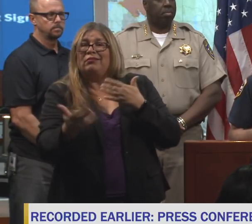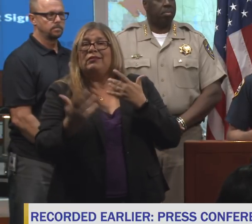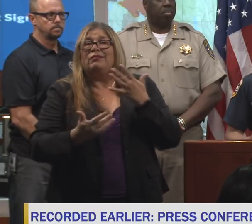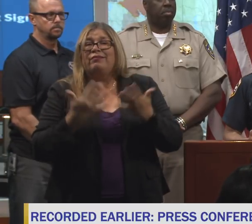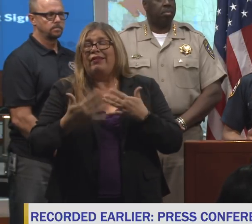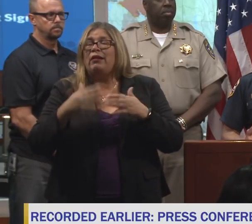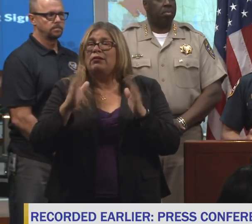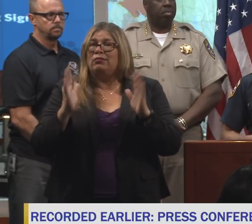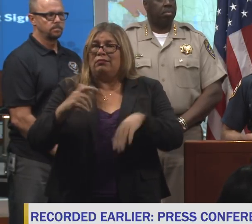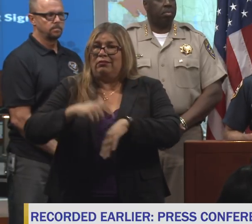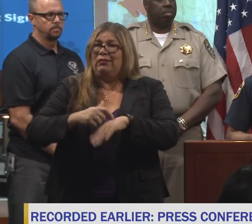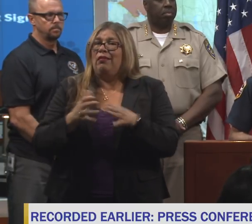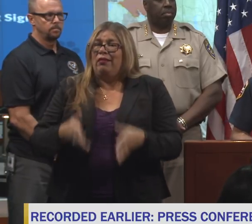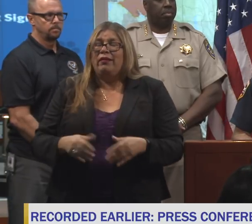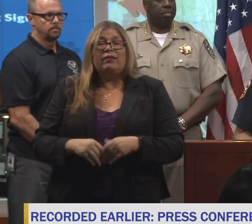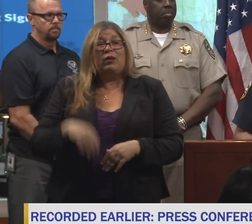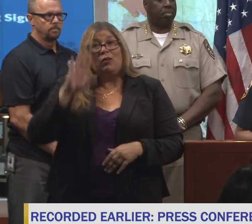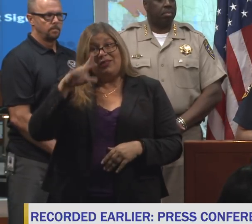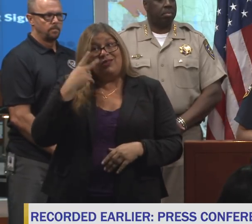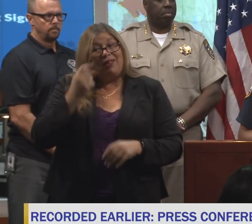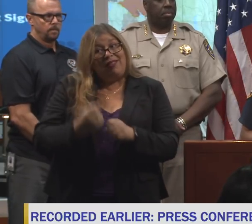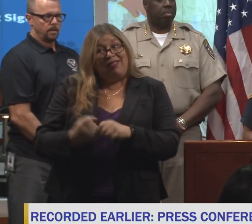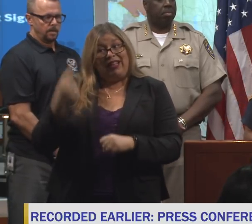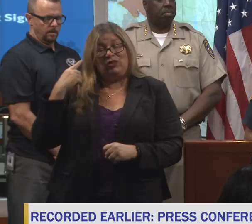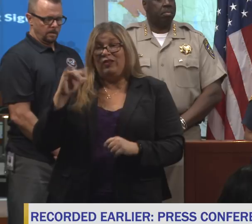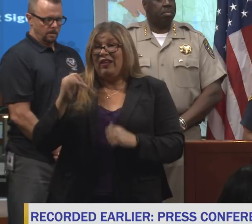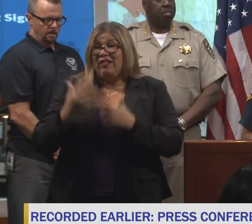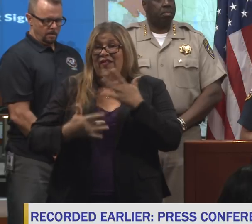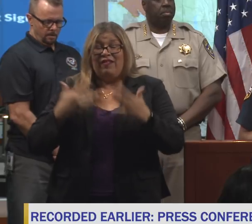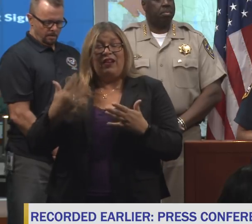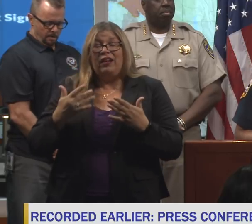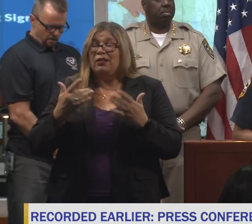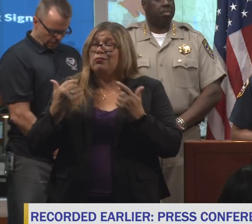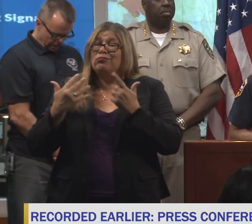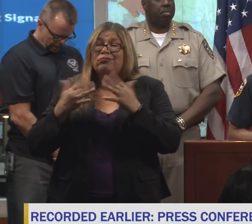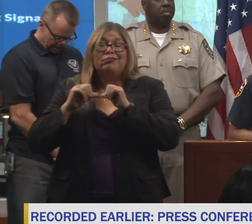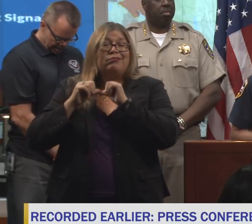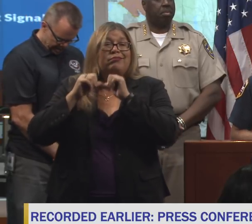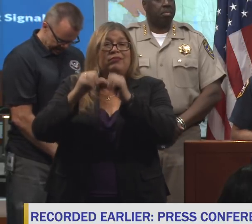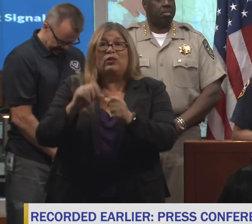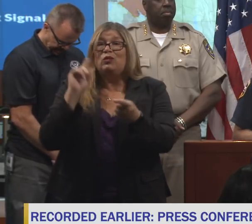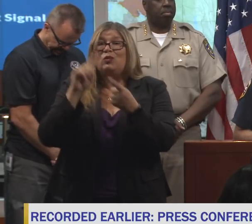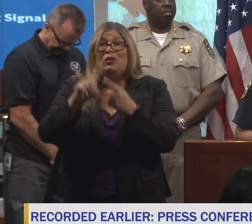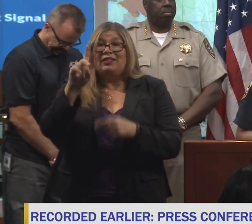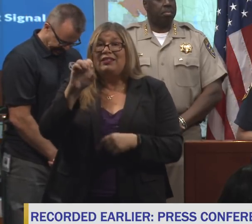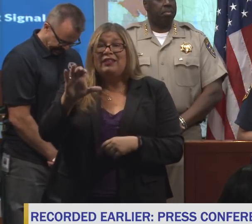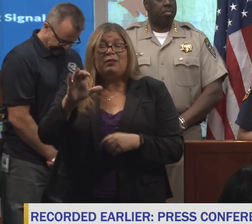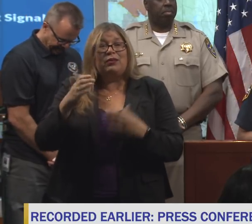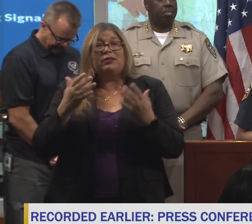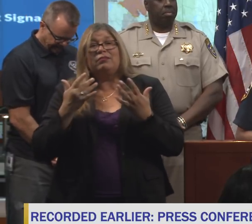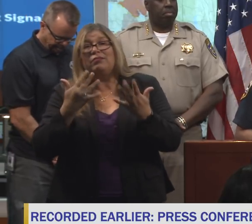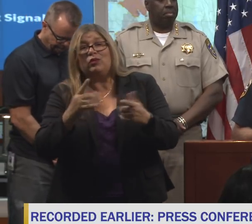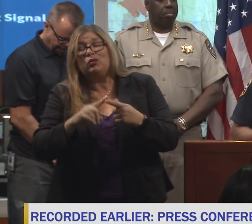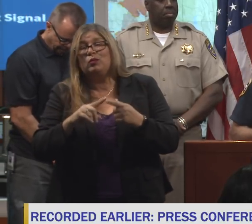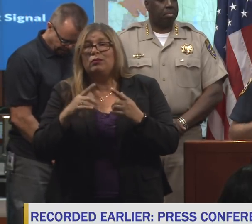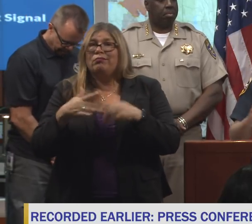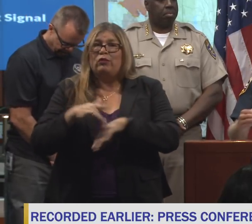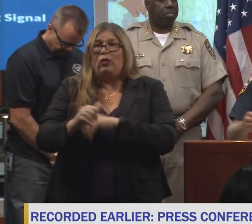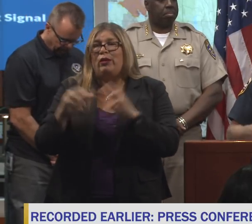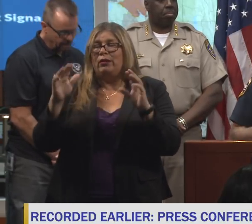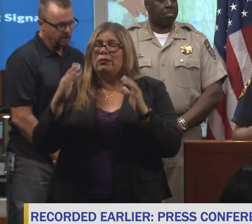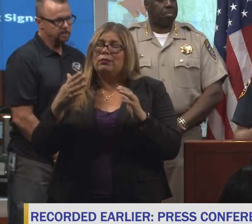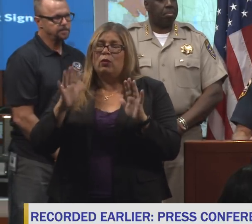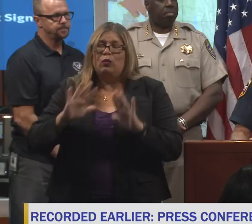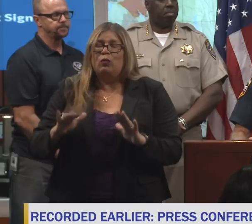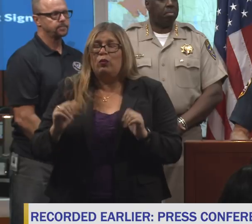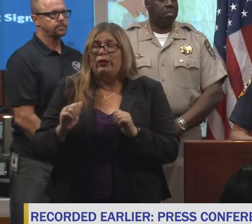season. And as we saw last year, fire season can go right up through December and into the early parts of the winter. So we're prepared